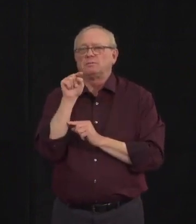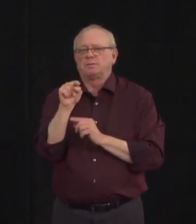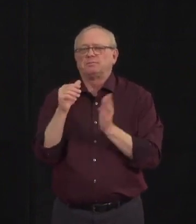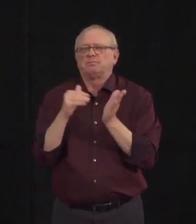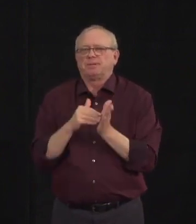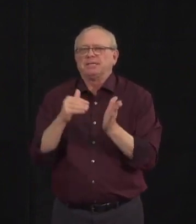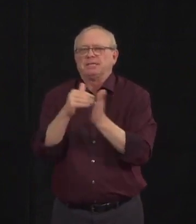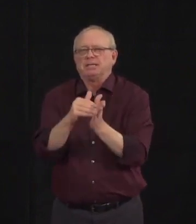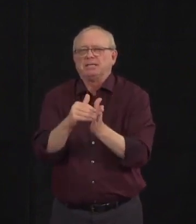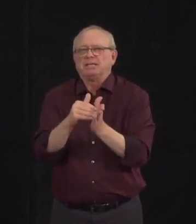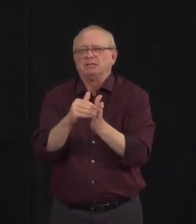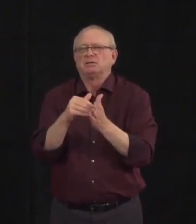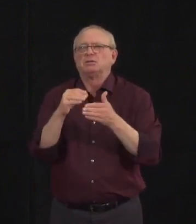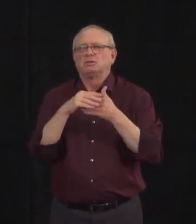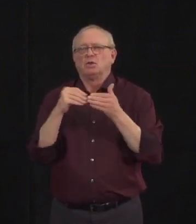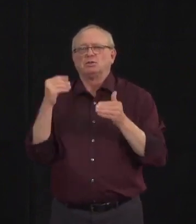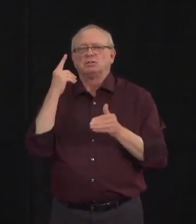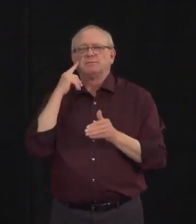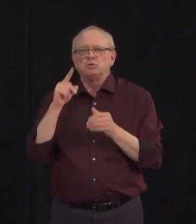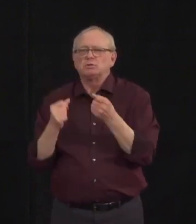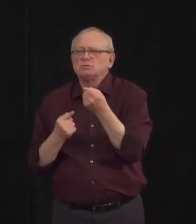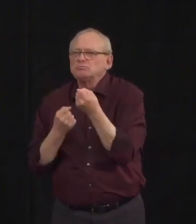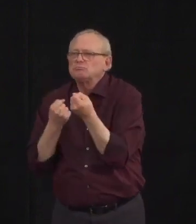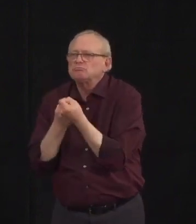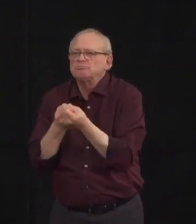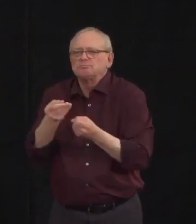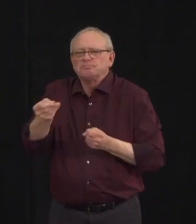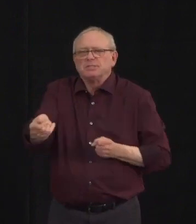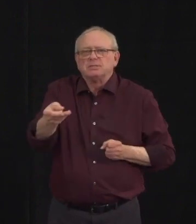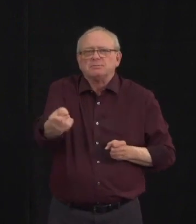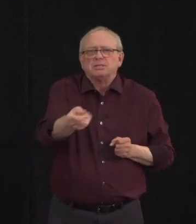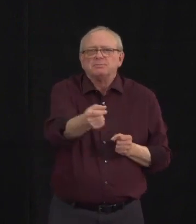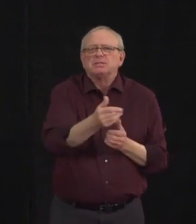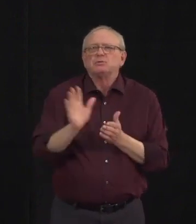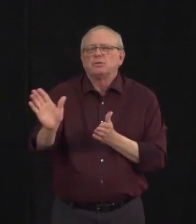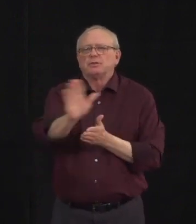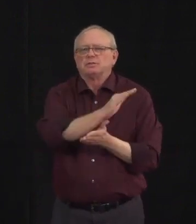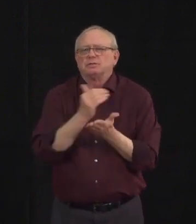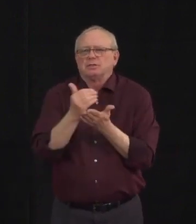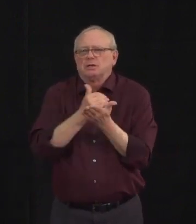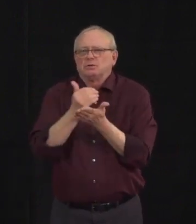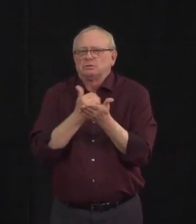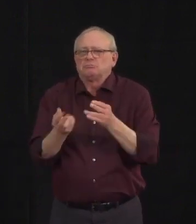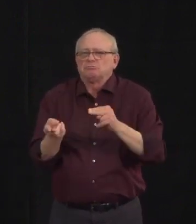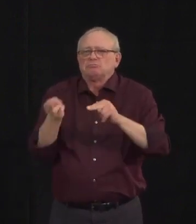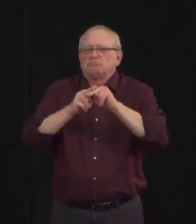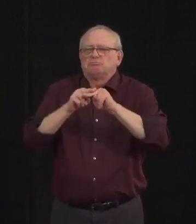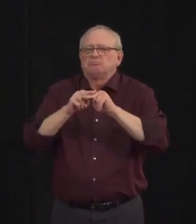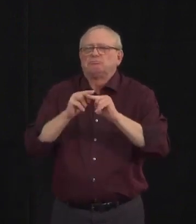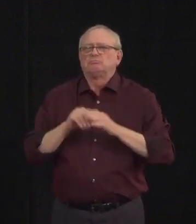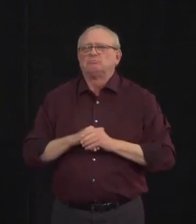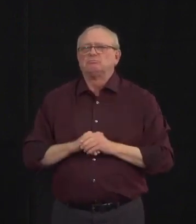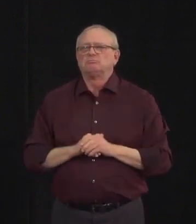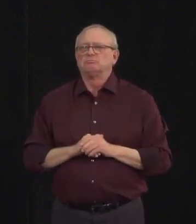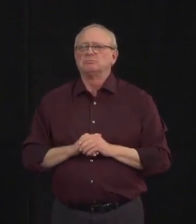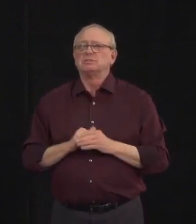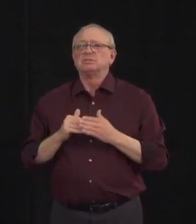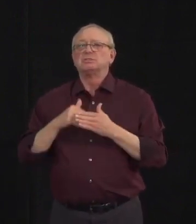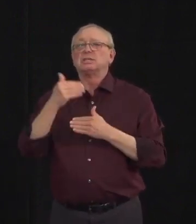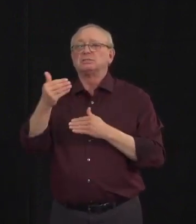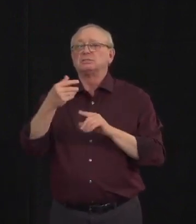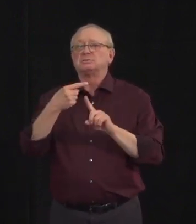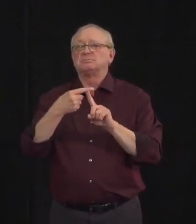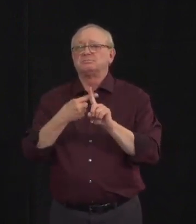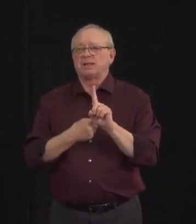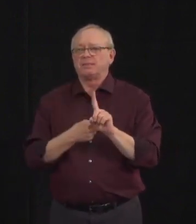and the healthcare aides should see the top up in their next pay period. This funding increase is the right thing to do